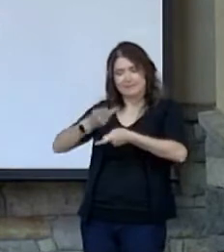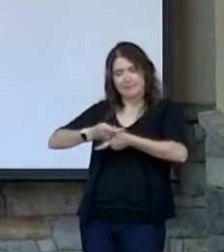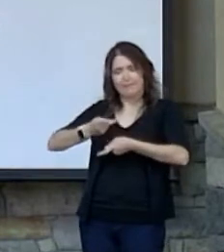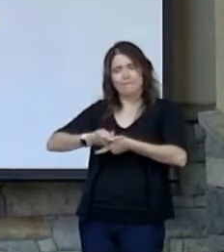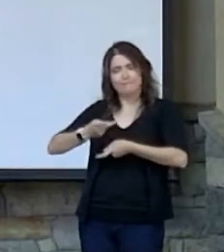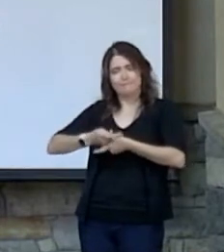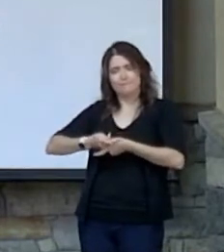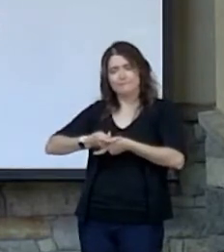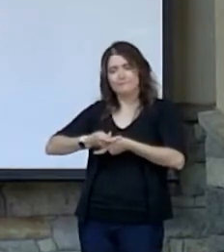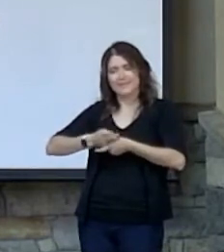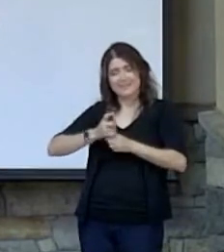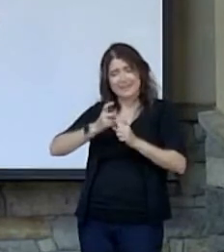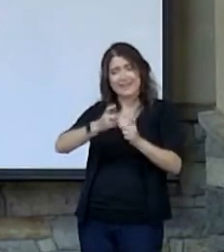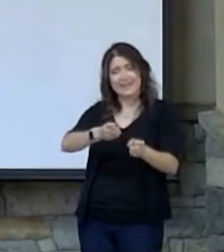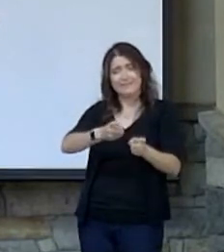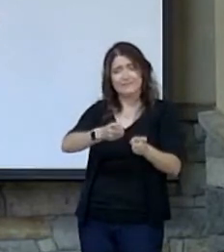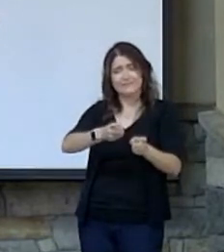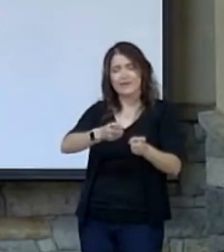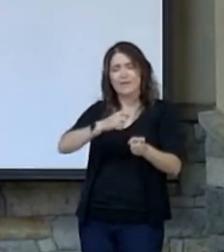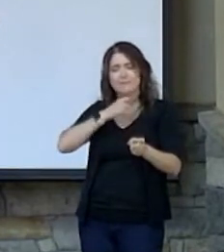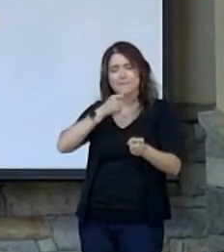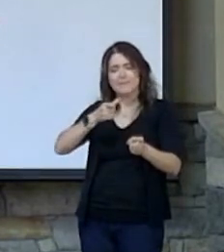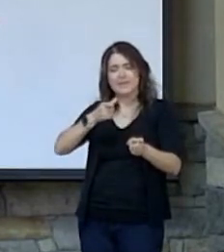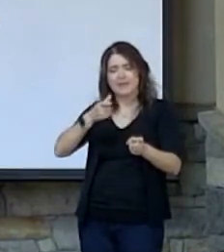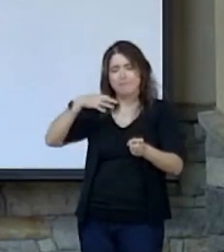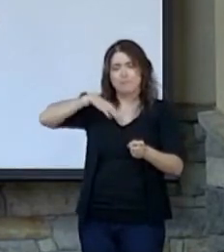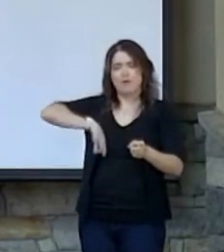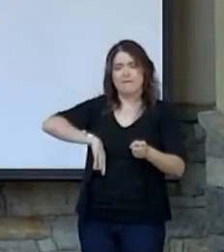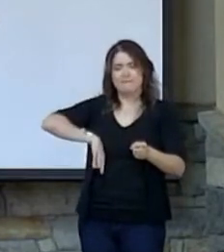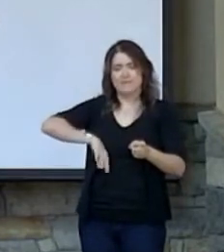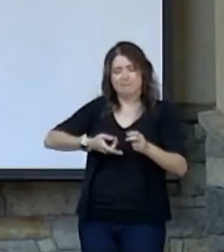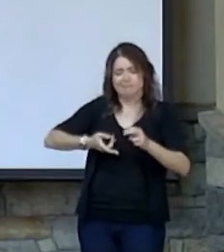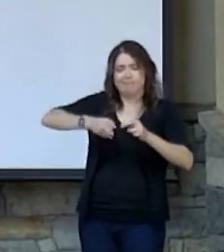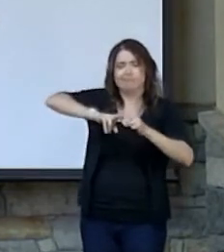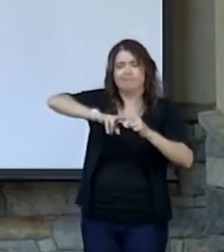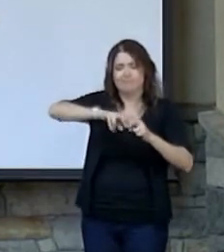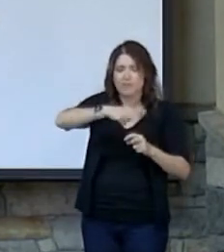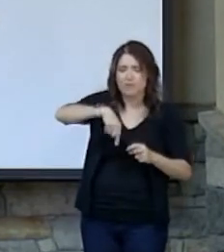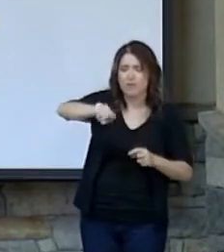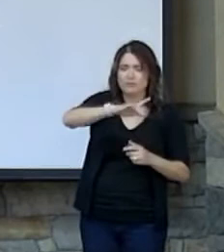to give, but to not make a profit off of those that are in need or hurting.